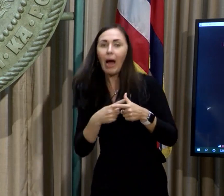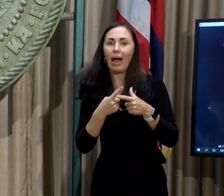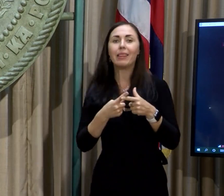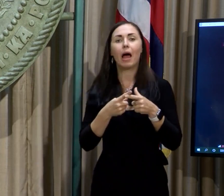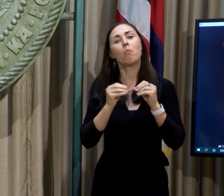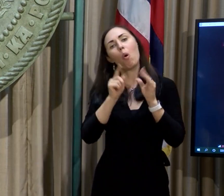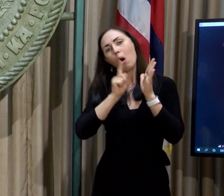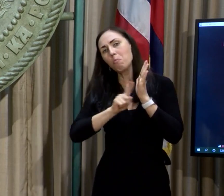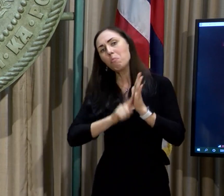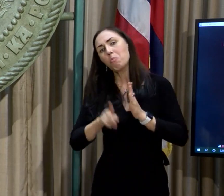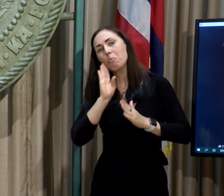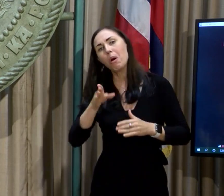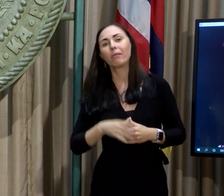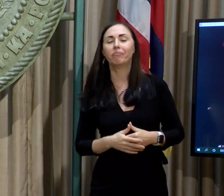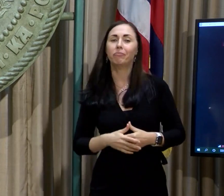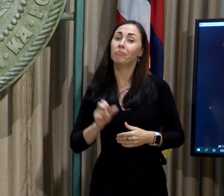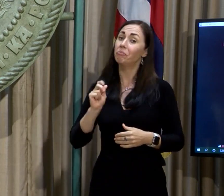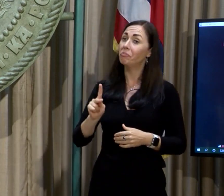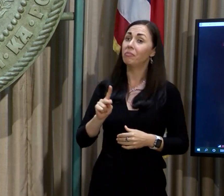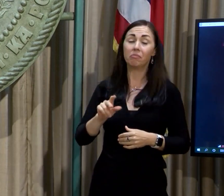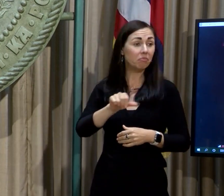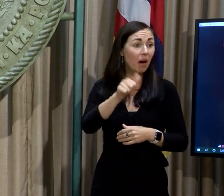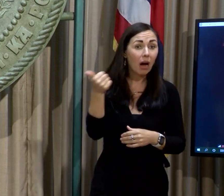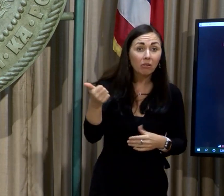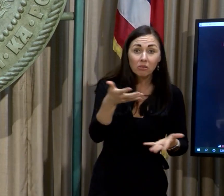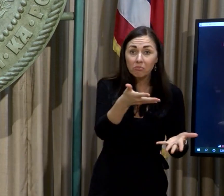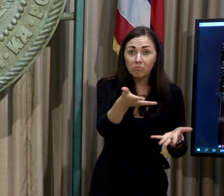applicants. Okay. Anything else?